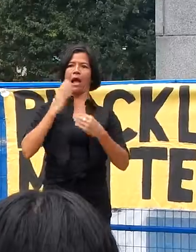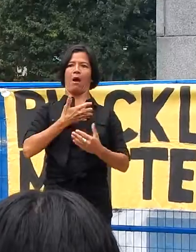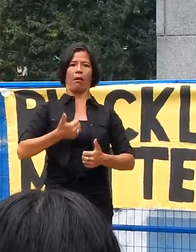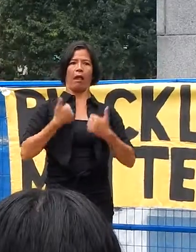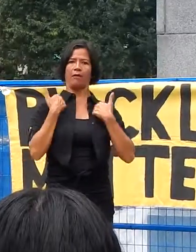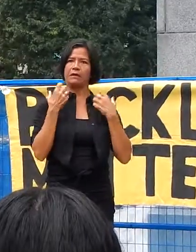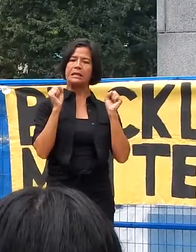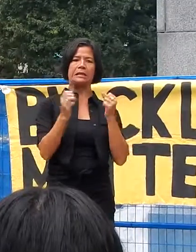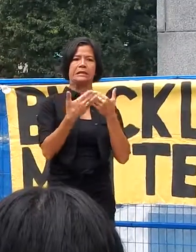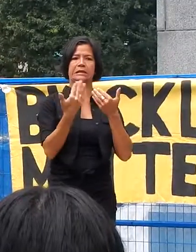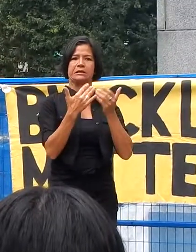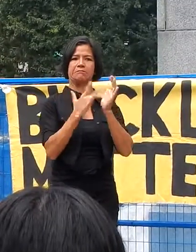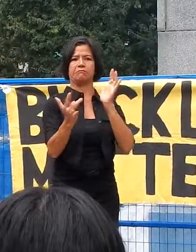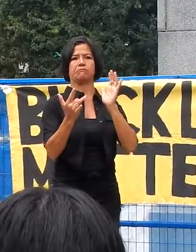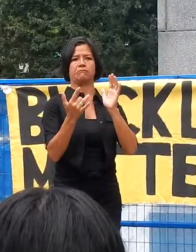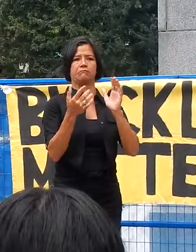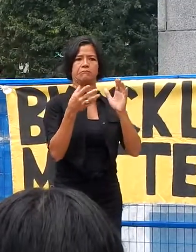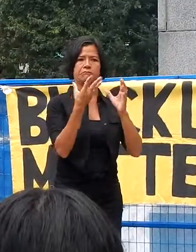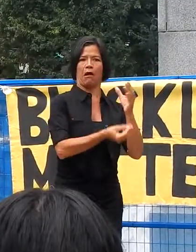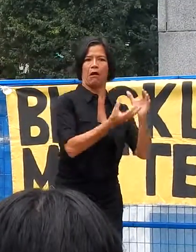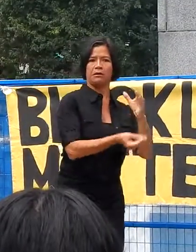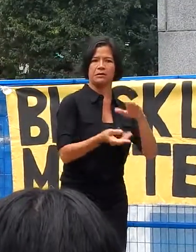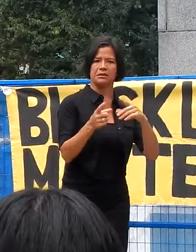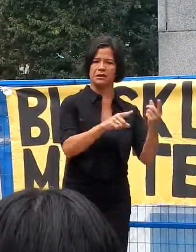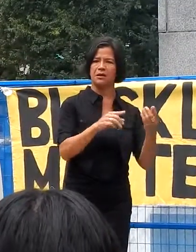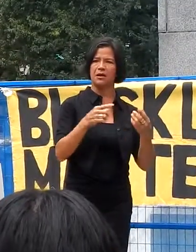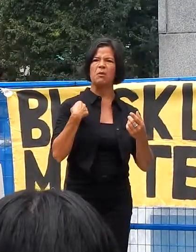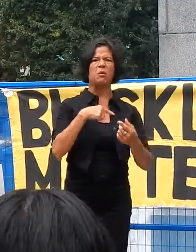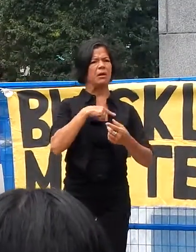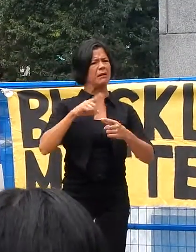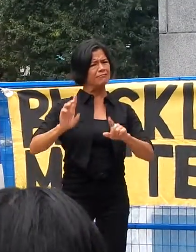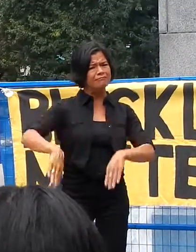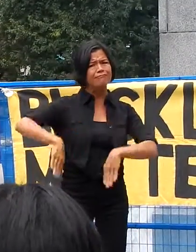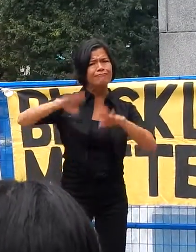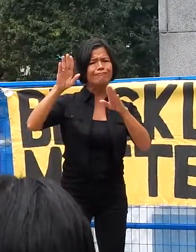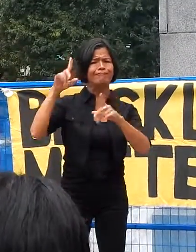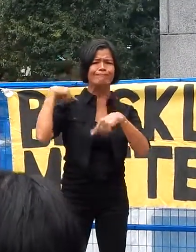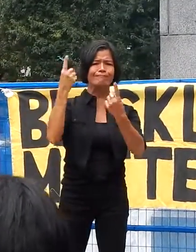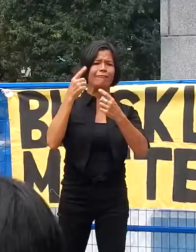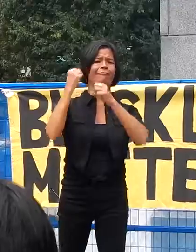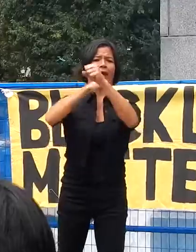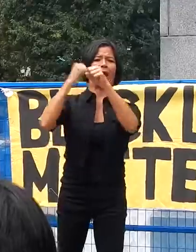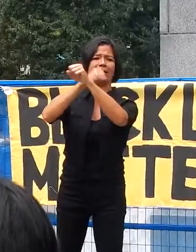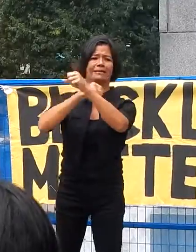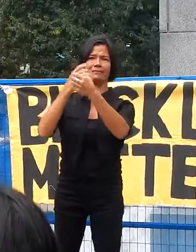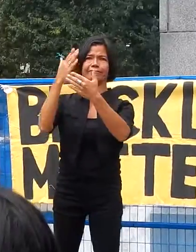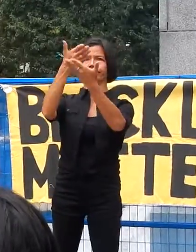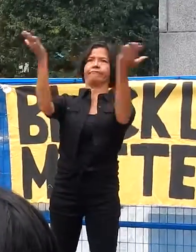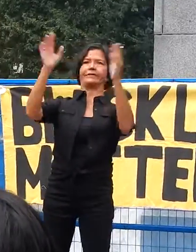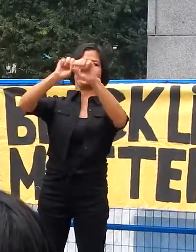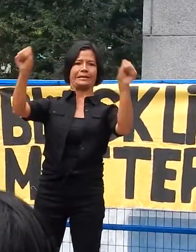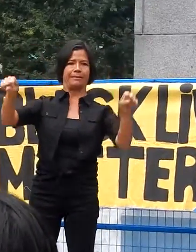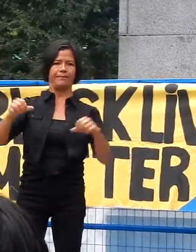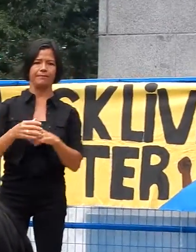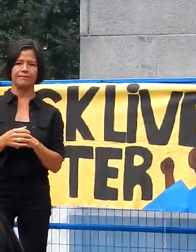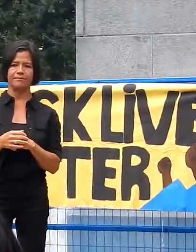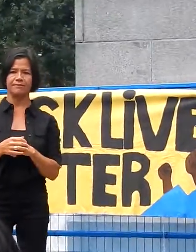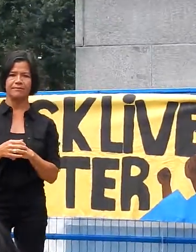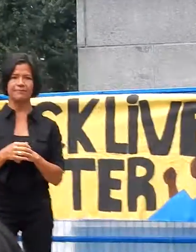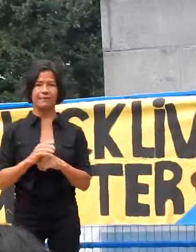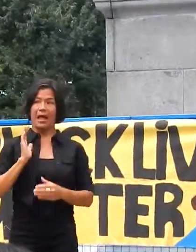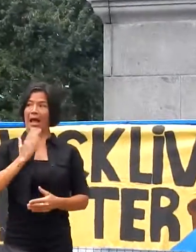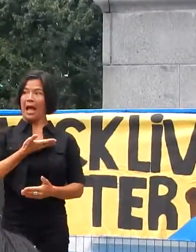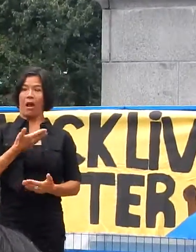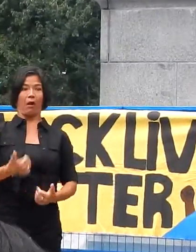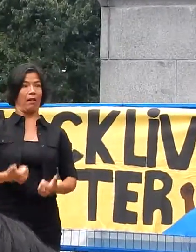traditions have been to fight with the system. Since life of walking has its own